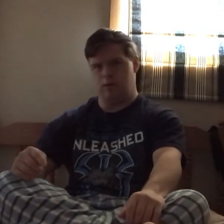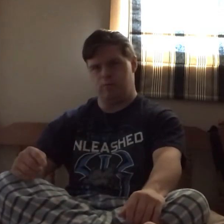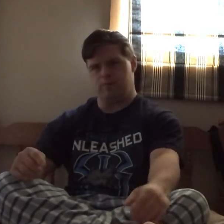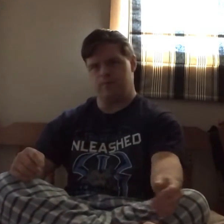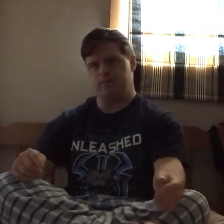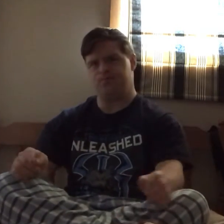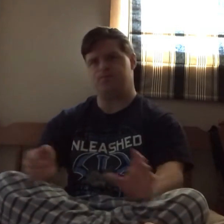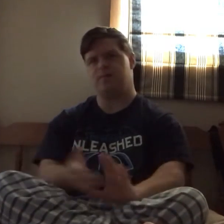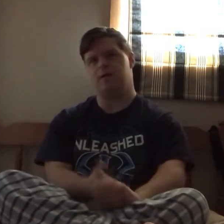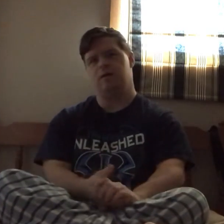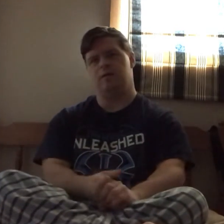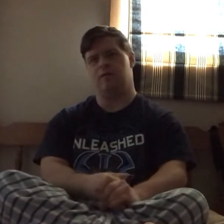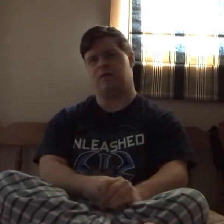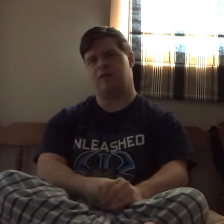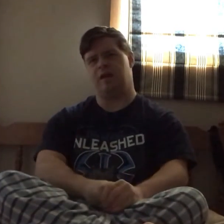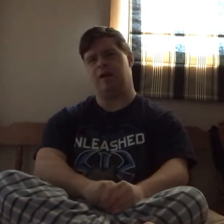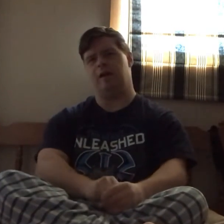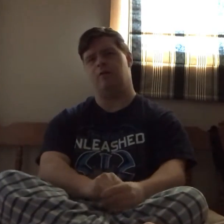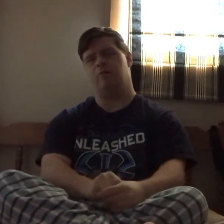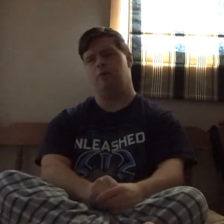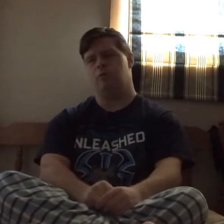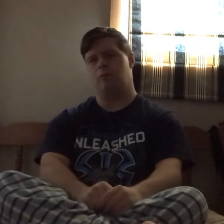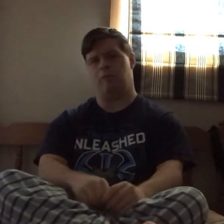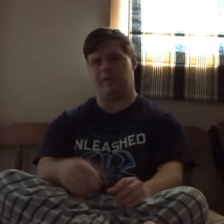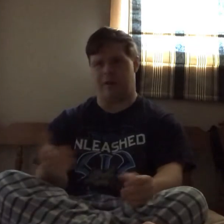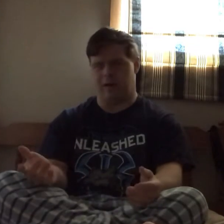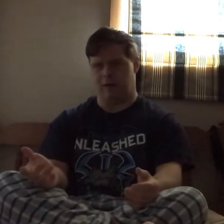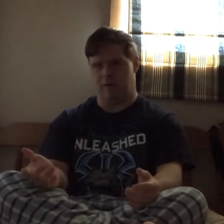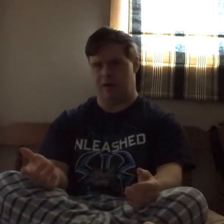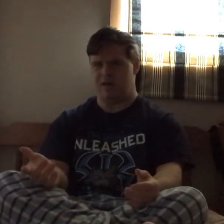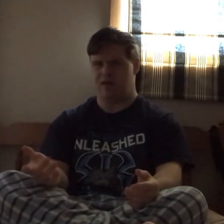to see where my video is.